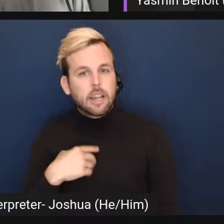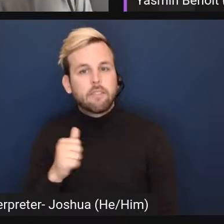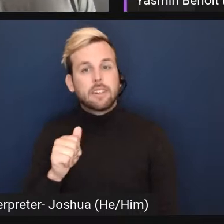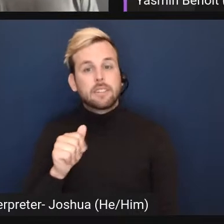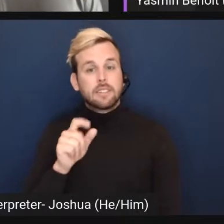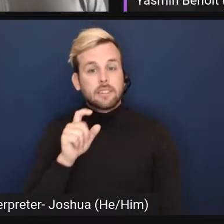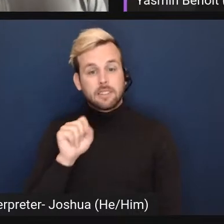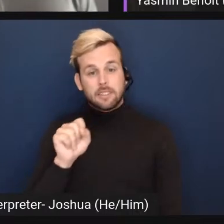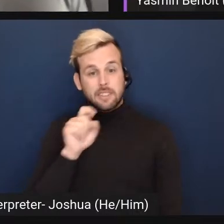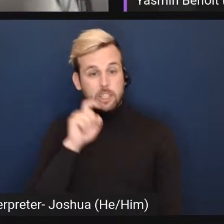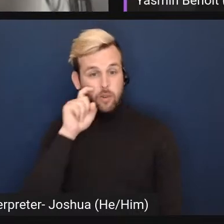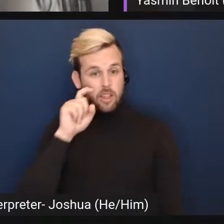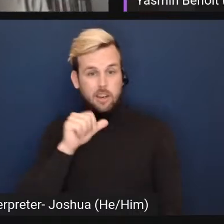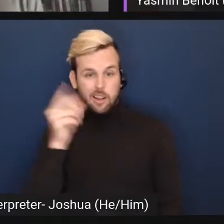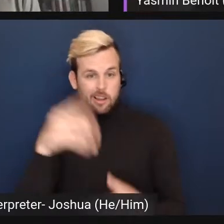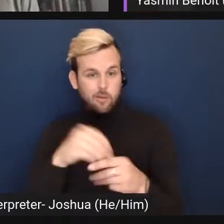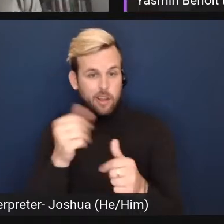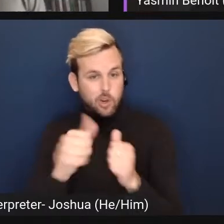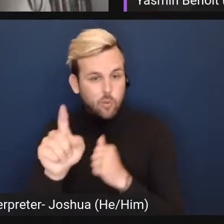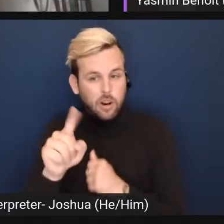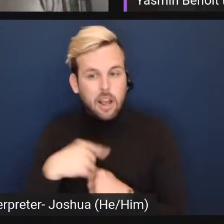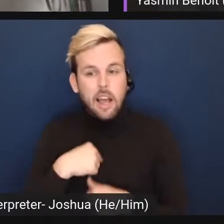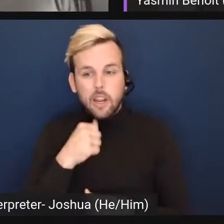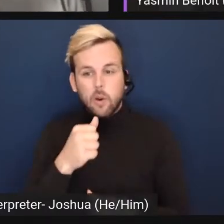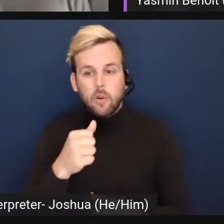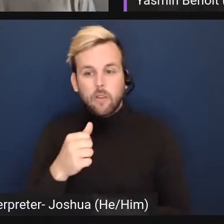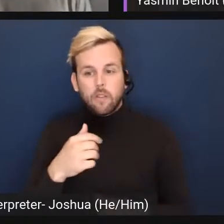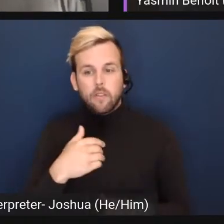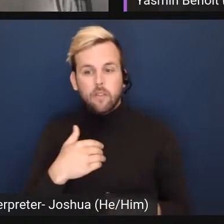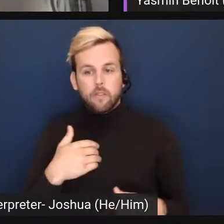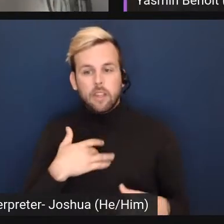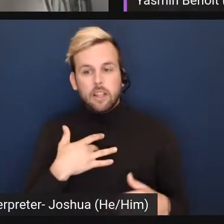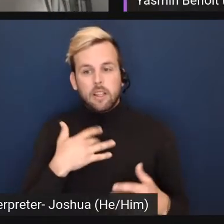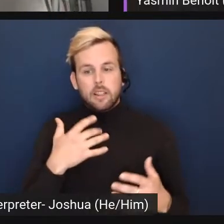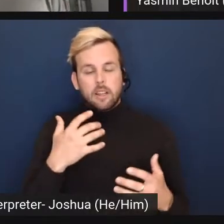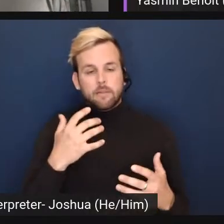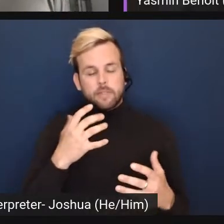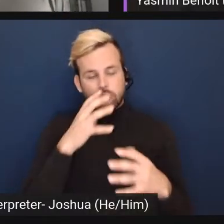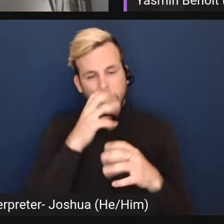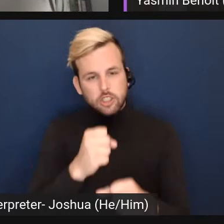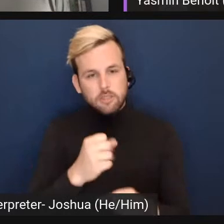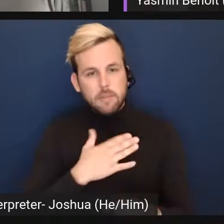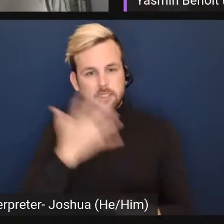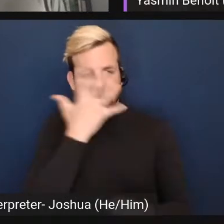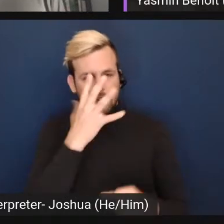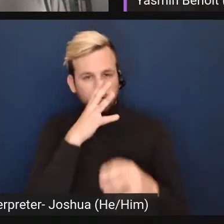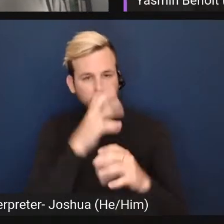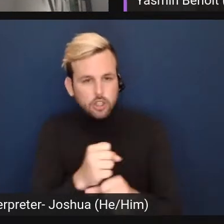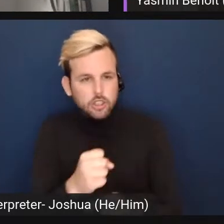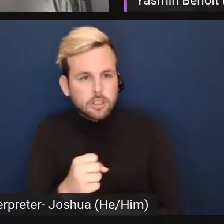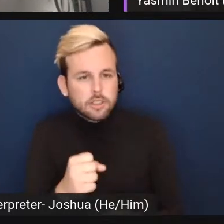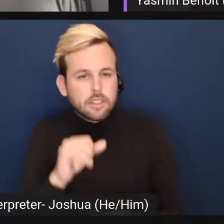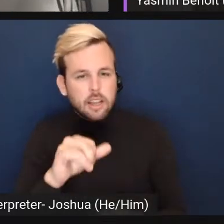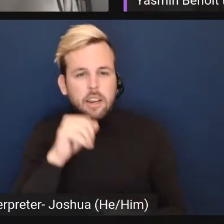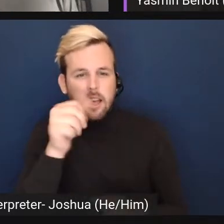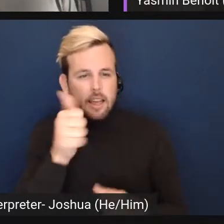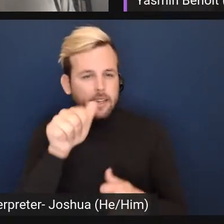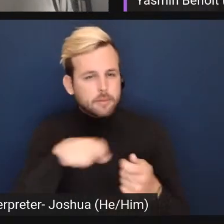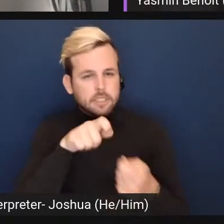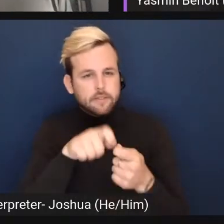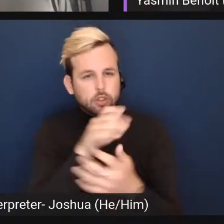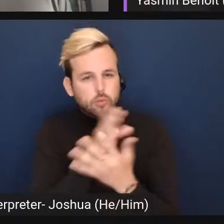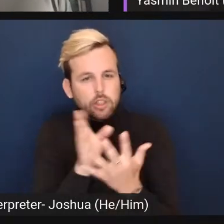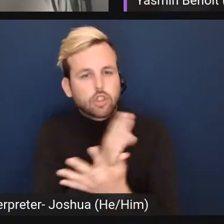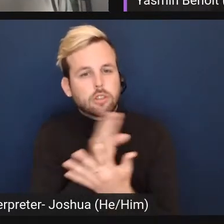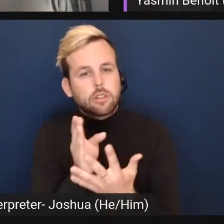anywhere, especially since I don't experience sensual attraction or like my aesthetic attraction or platonic attraction doesn't go in any particular direction.